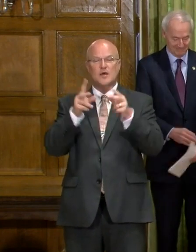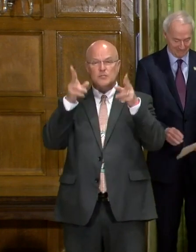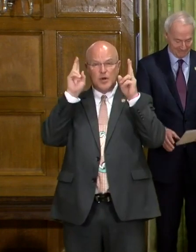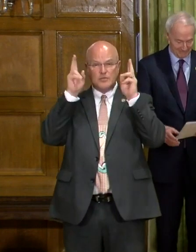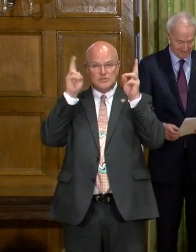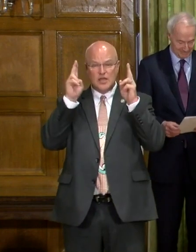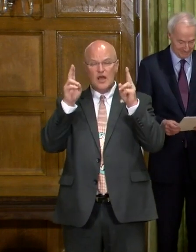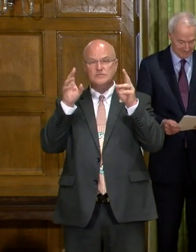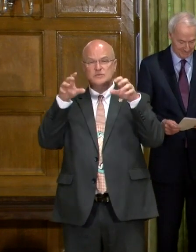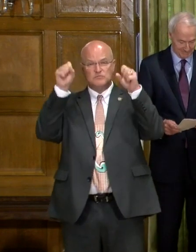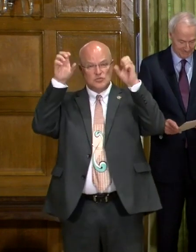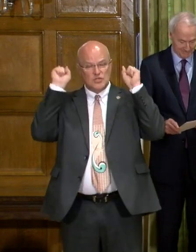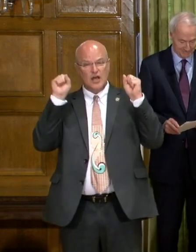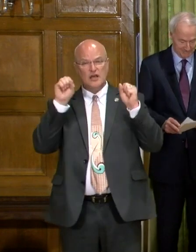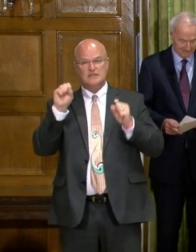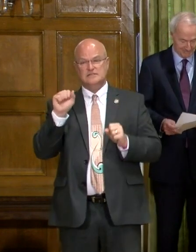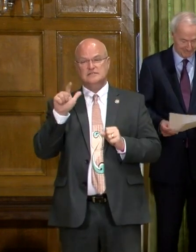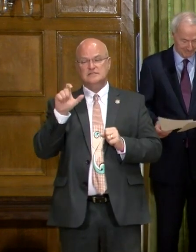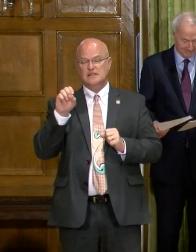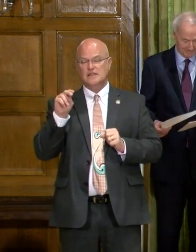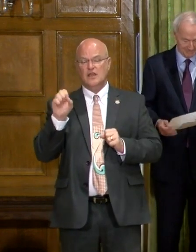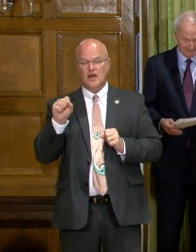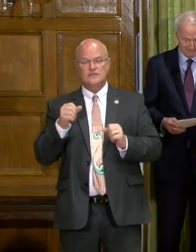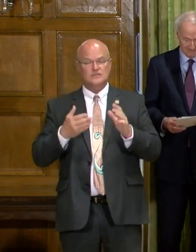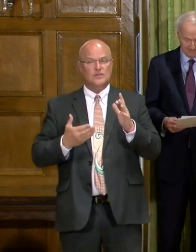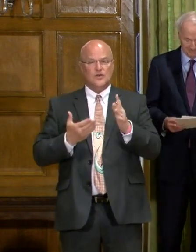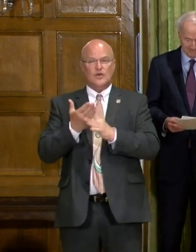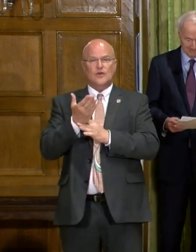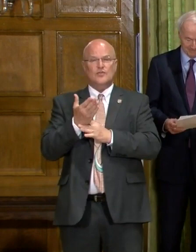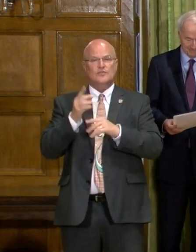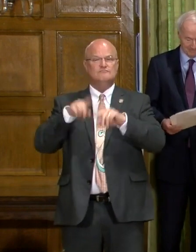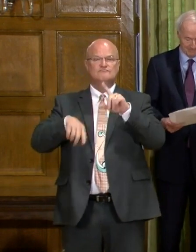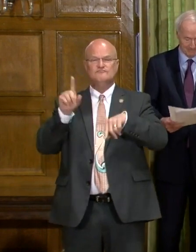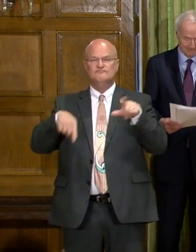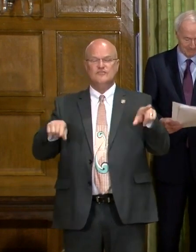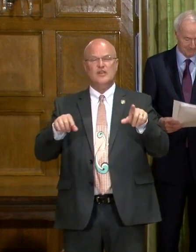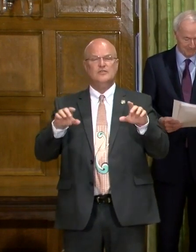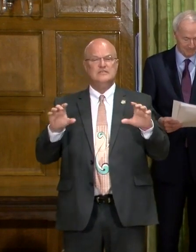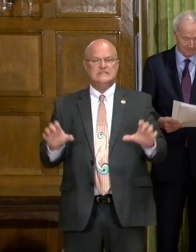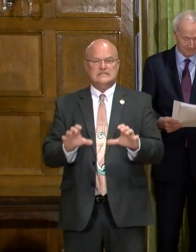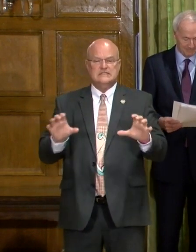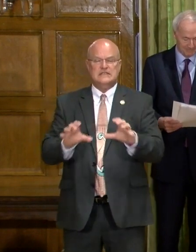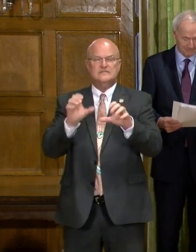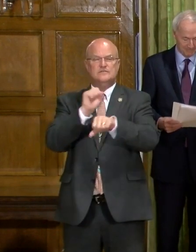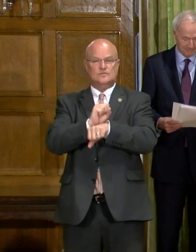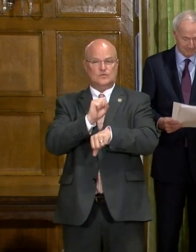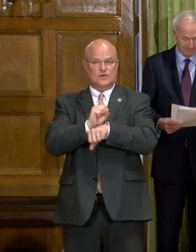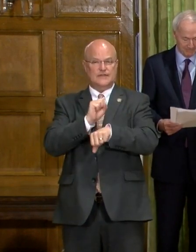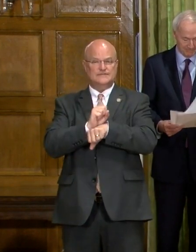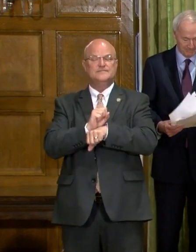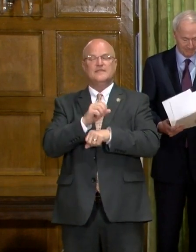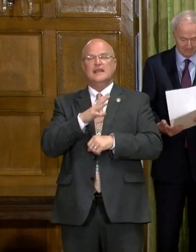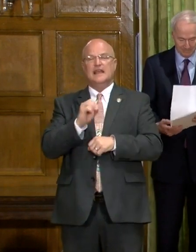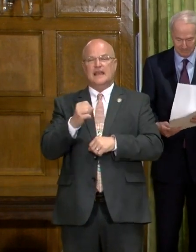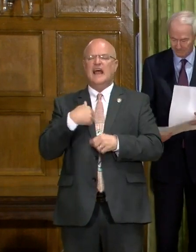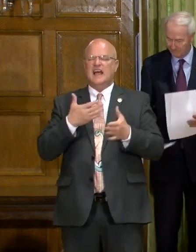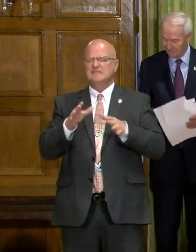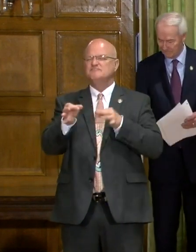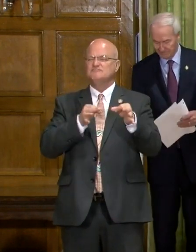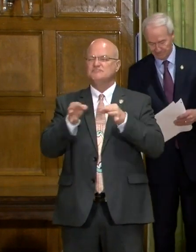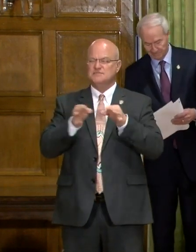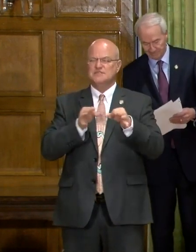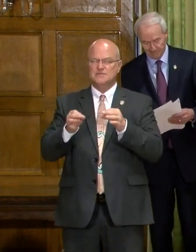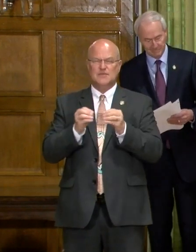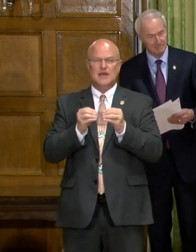barbershops and beauty salons, through, um, various initiatives, uh, the, um, and, which I'll let her